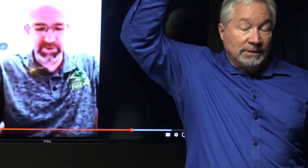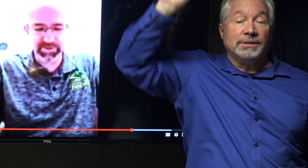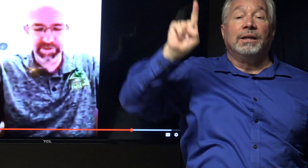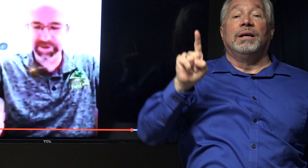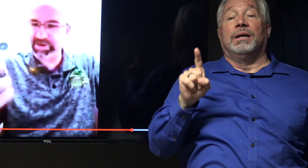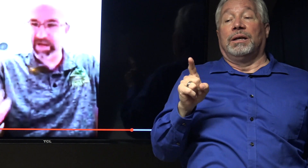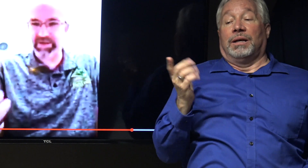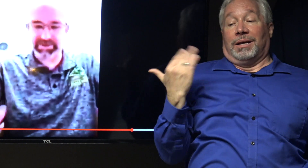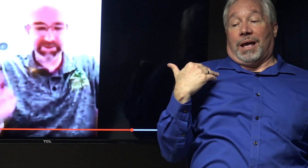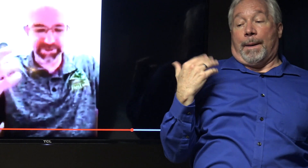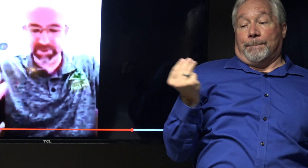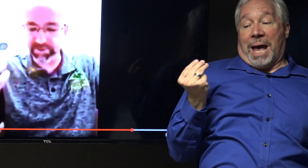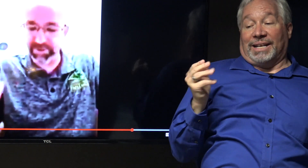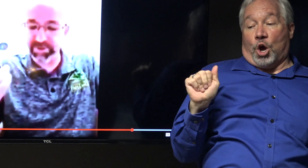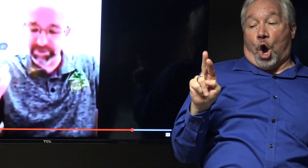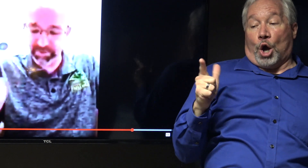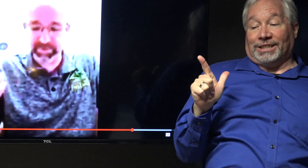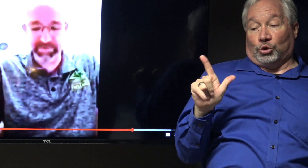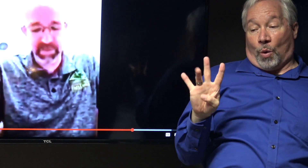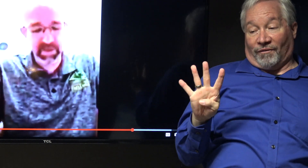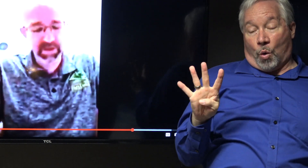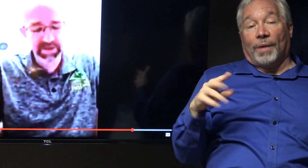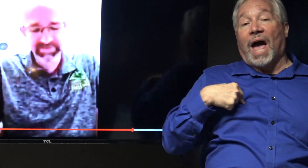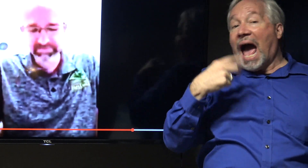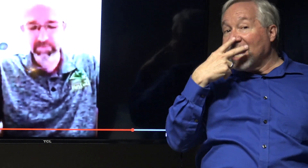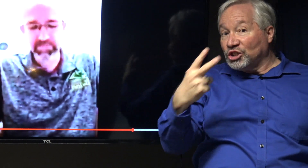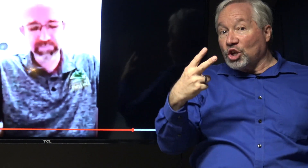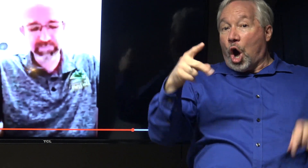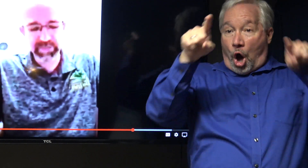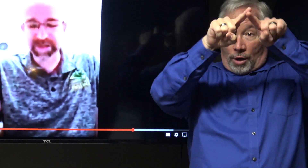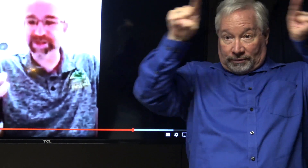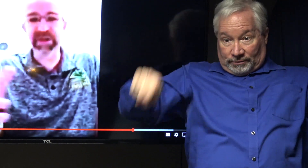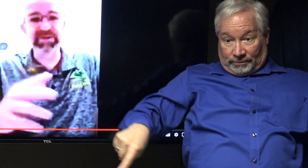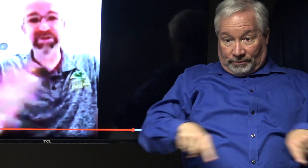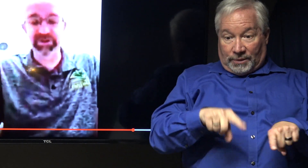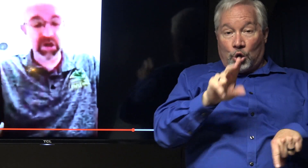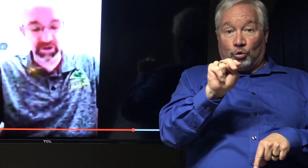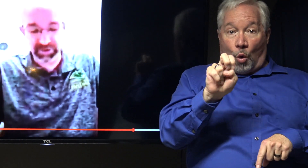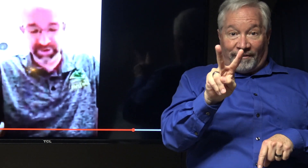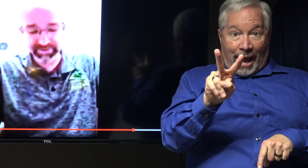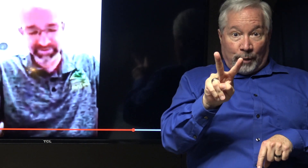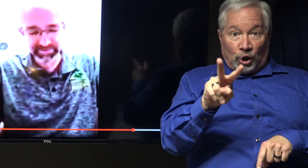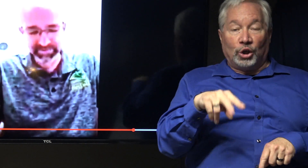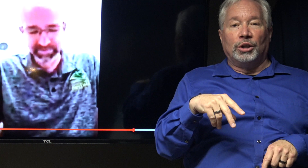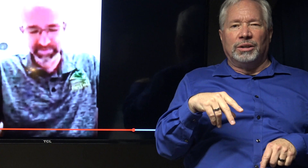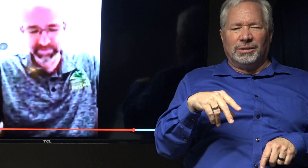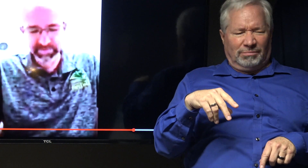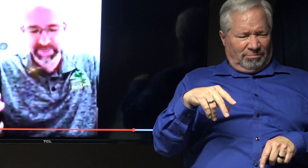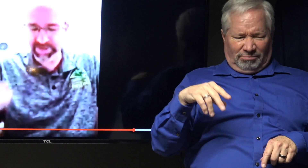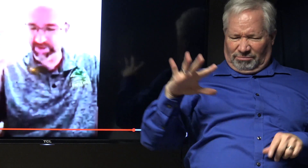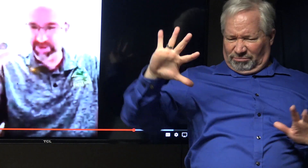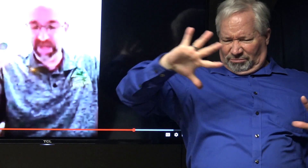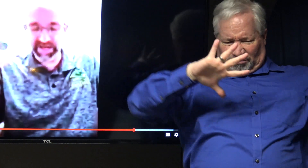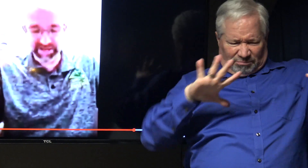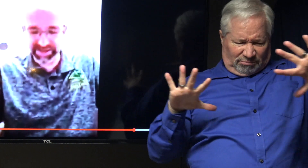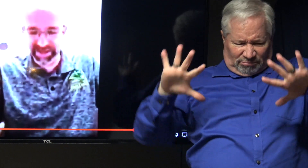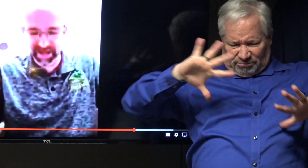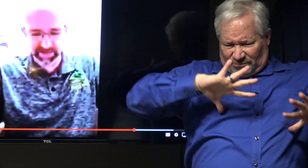24th I saw a calendar. It the turn of the month of November. I had shadows flickering all over. I saw this light in the